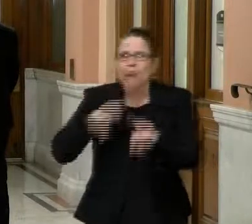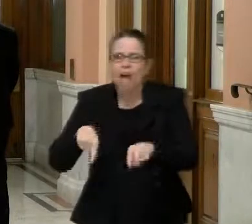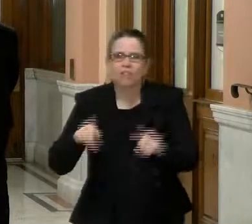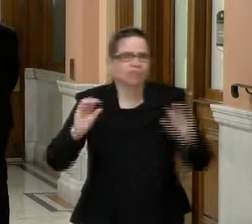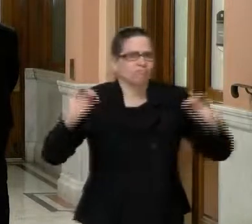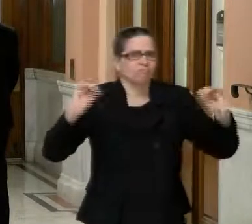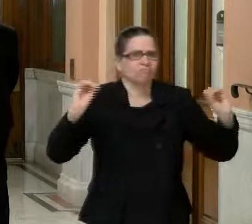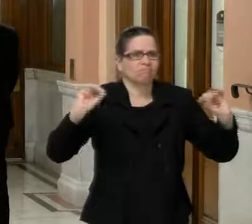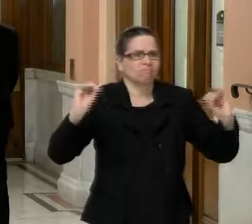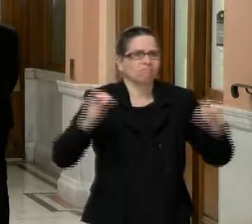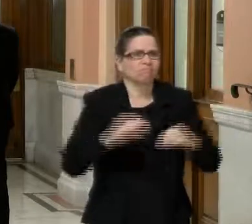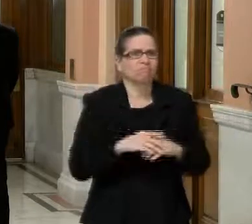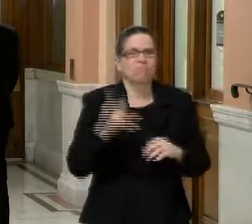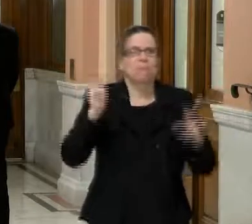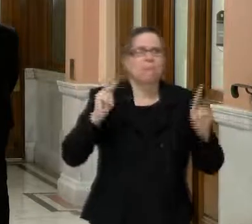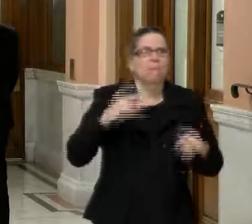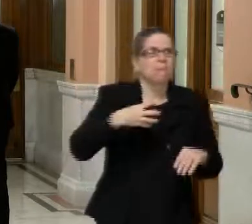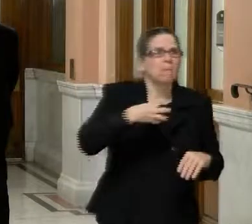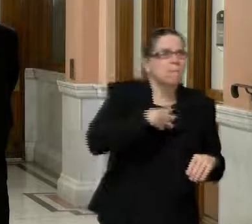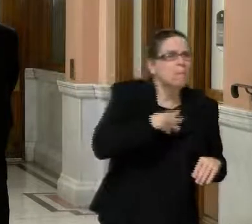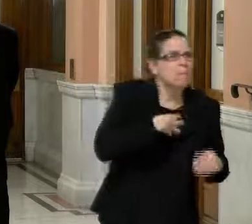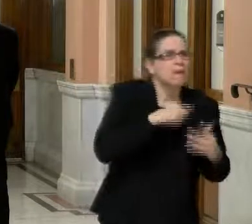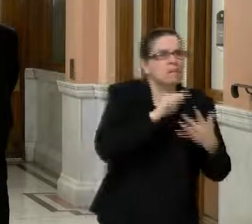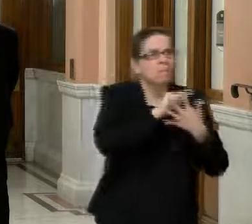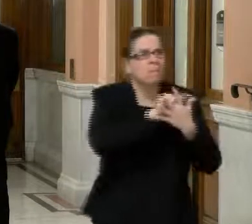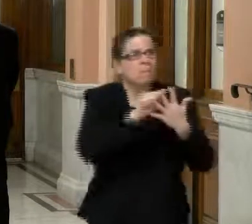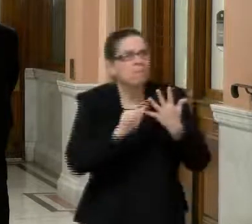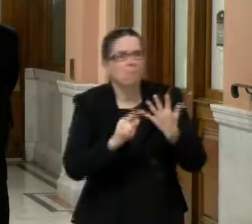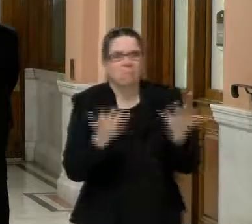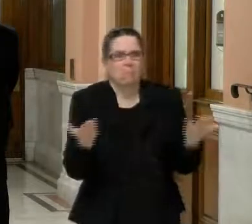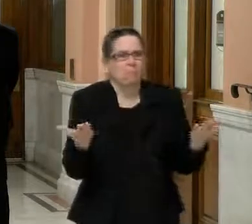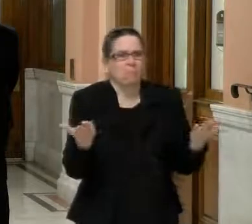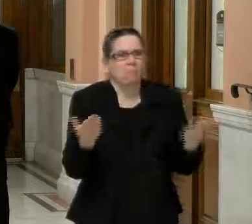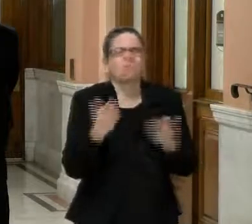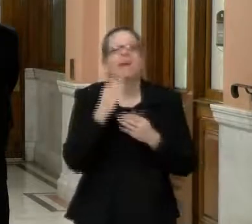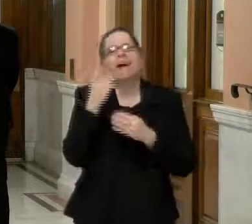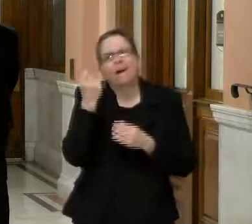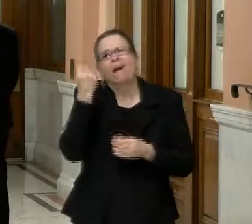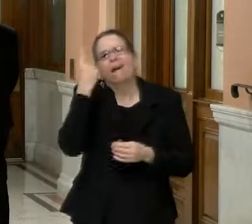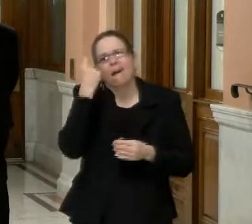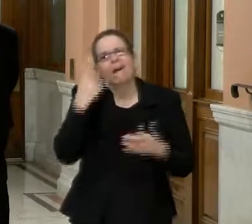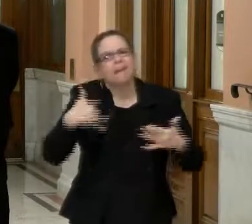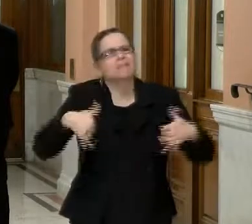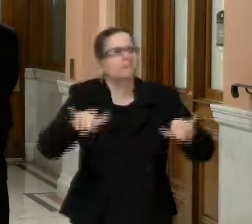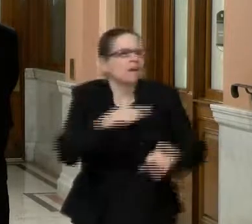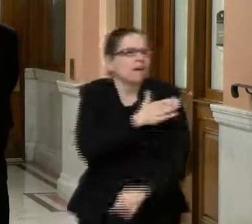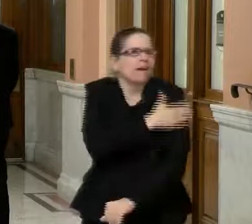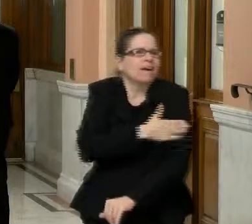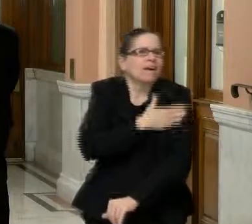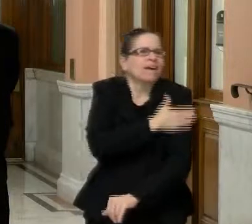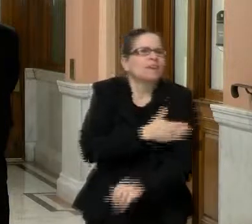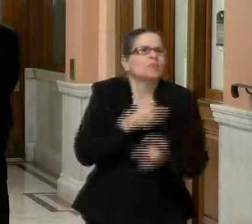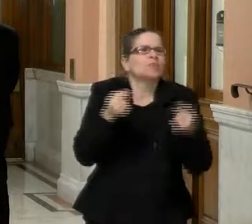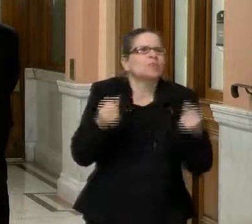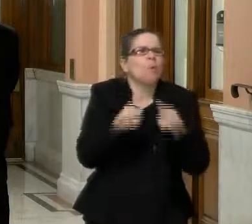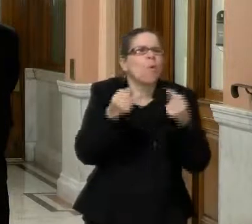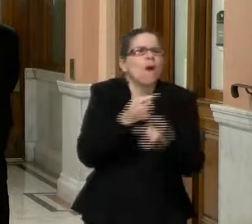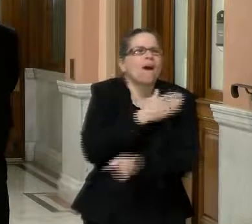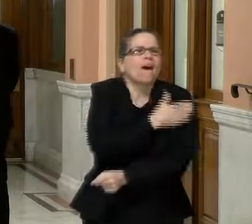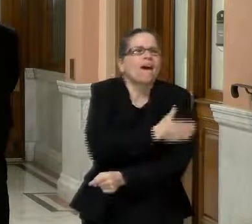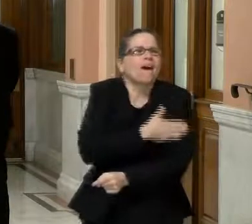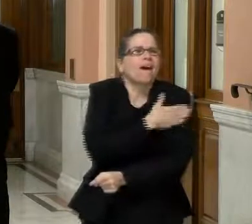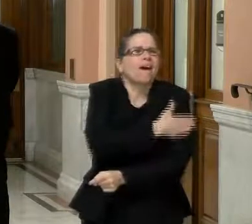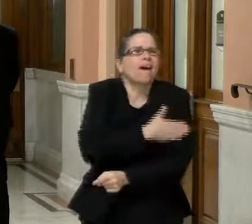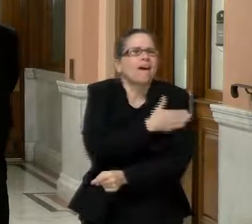complaints even longer term. There have been some pain in the arm, a little bit of redness. Some people have gotten a rash,